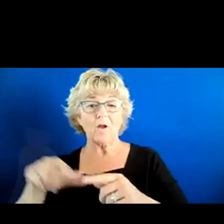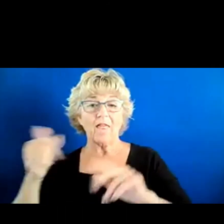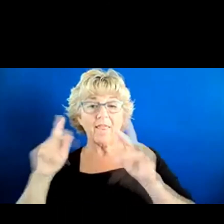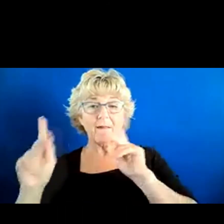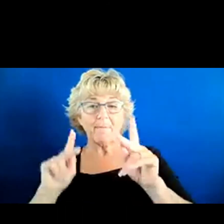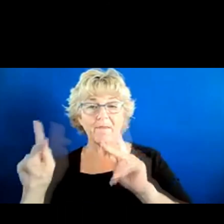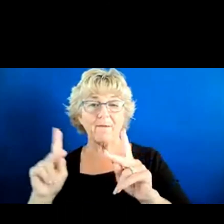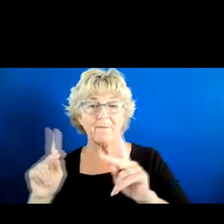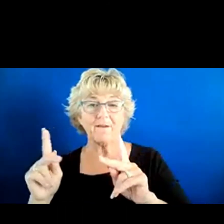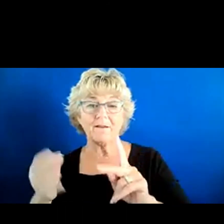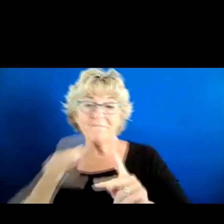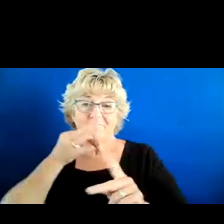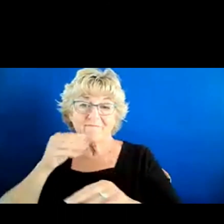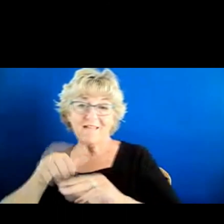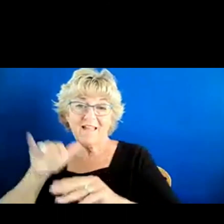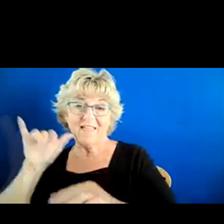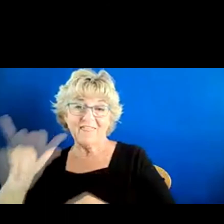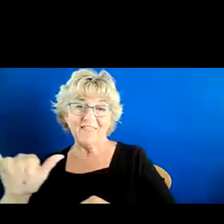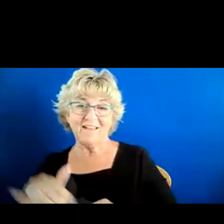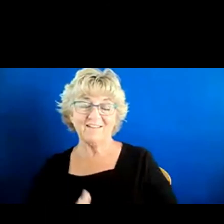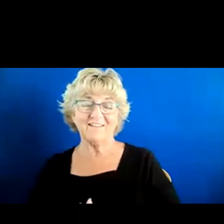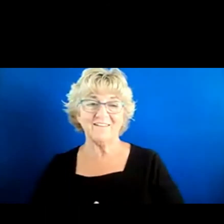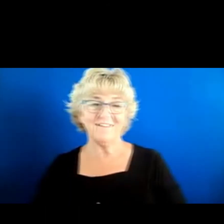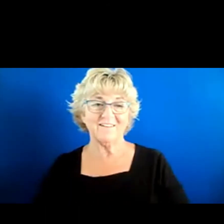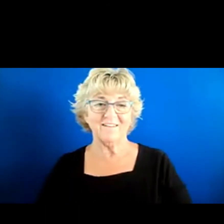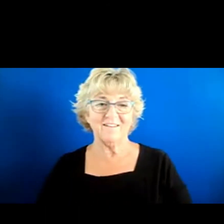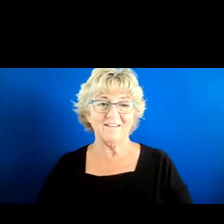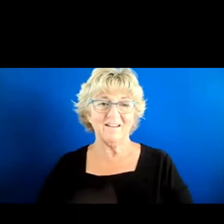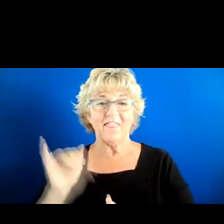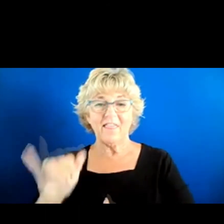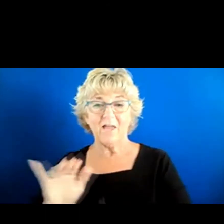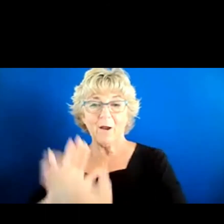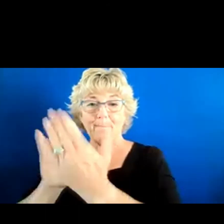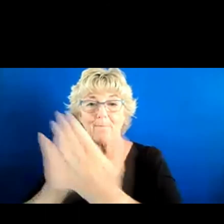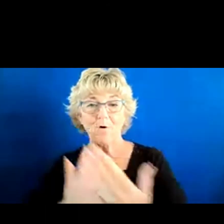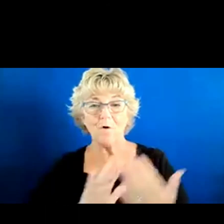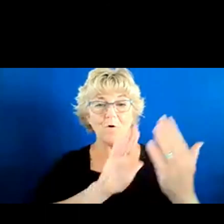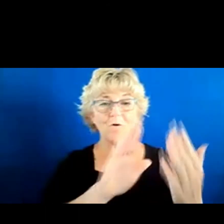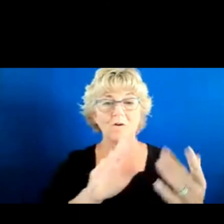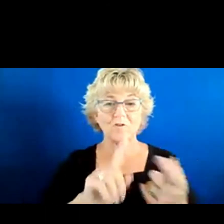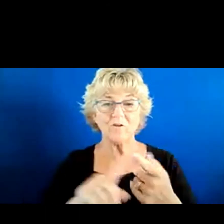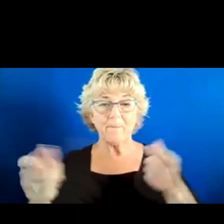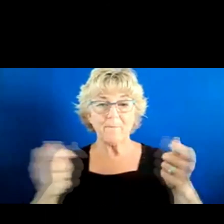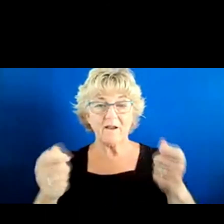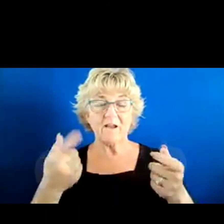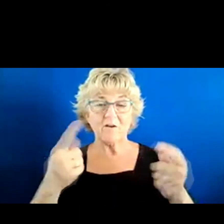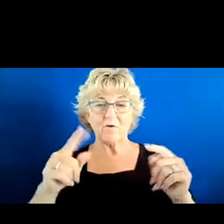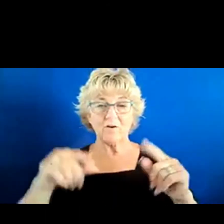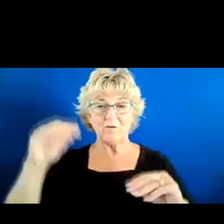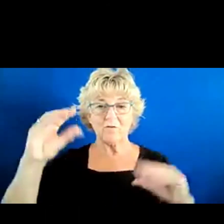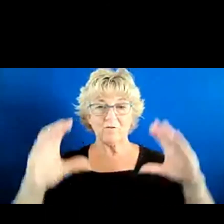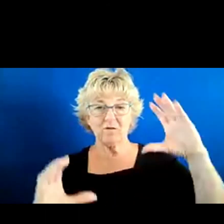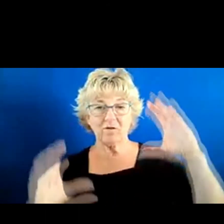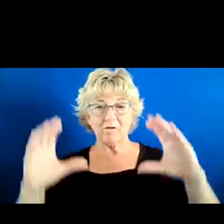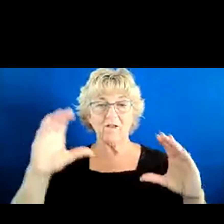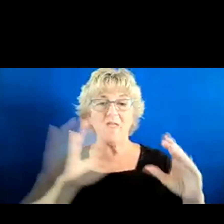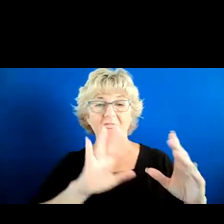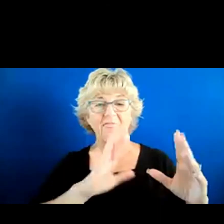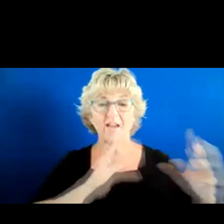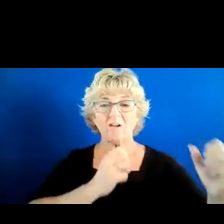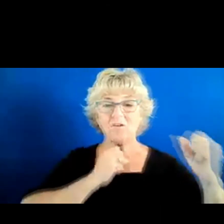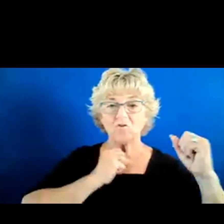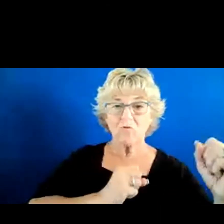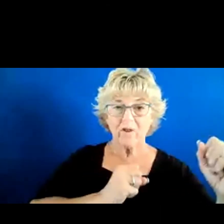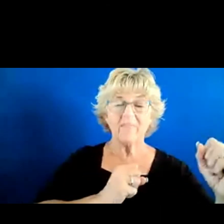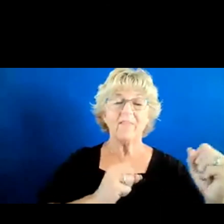extraordinarily good at those things? So, I think that approach to management, where you're really trying to leverage individual strength, works